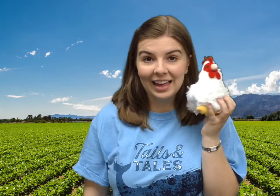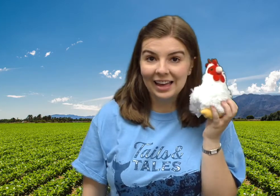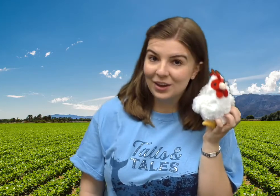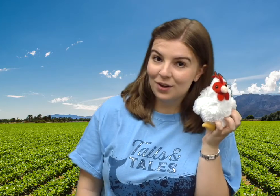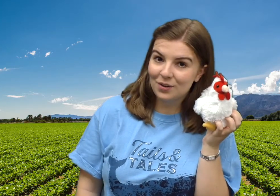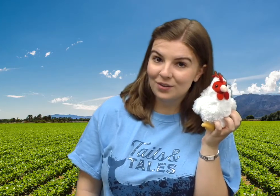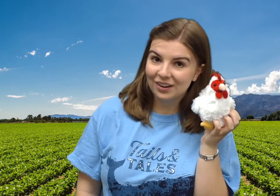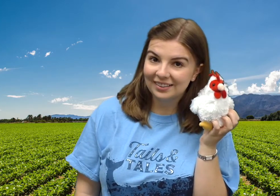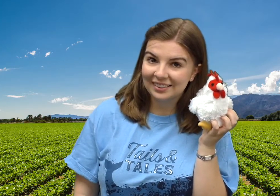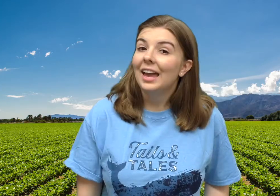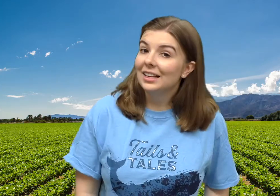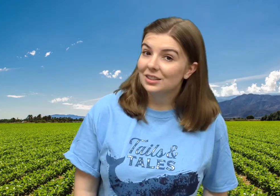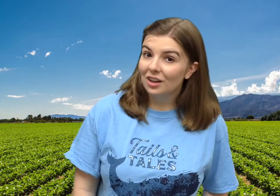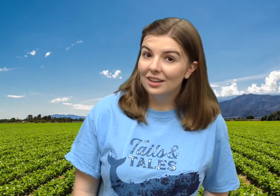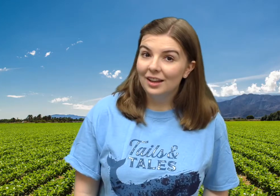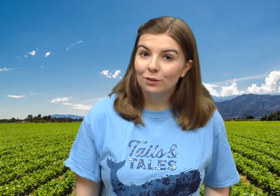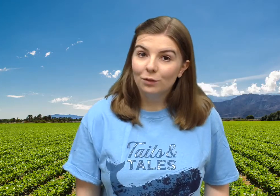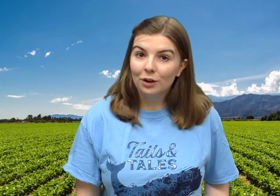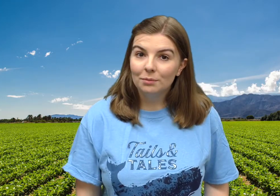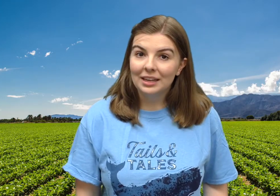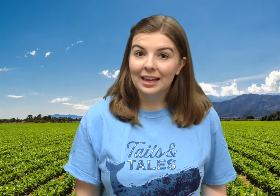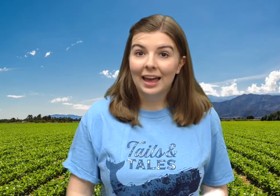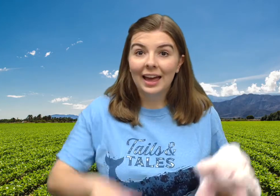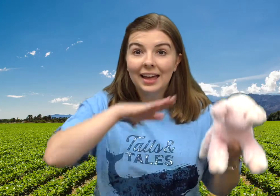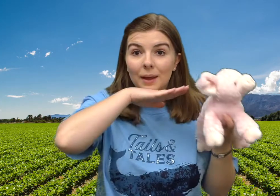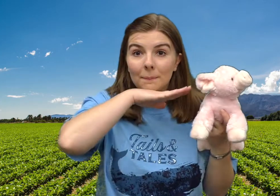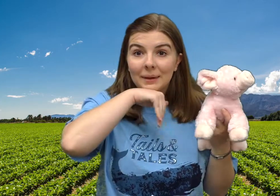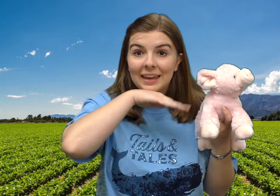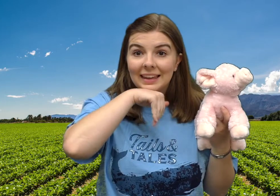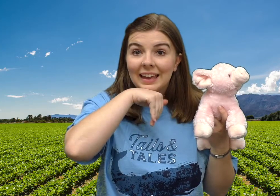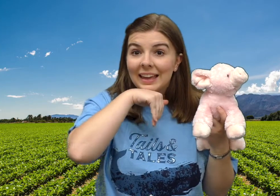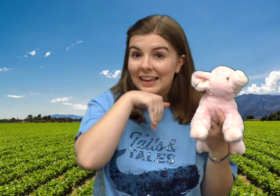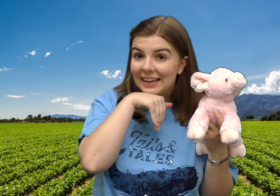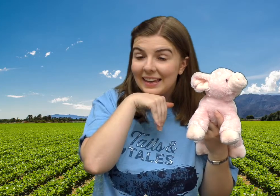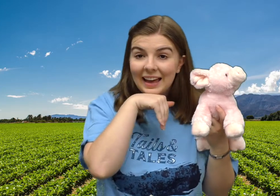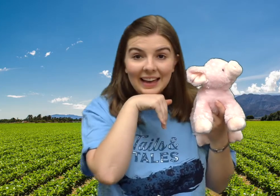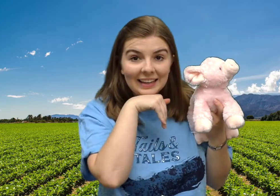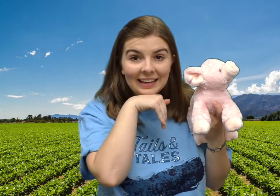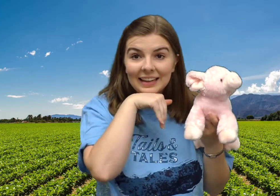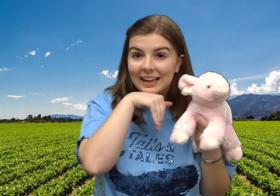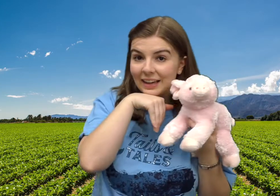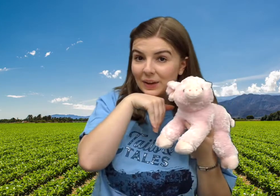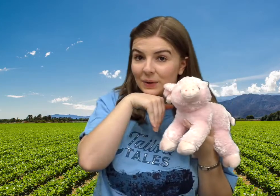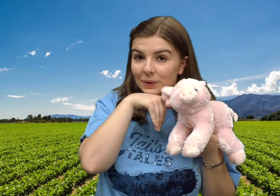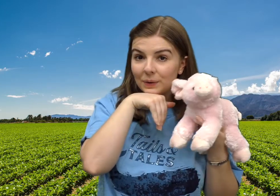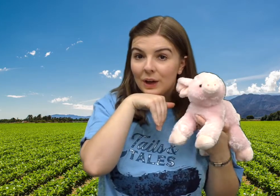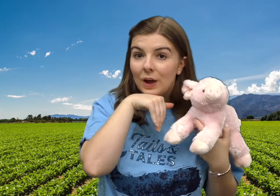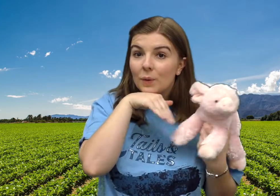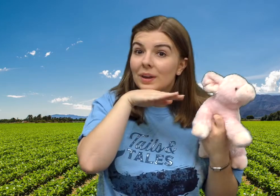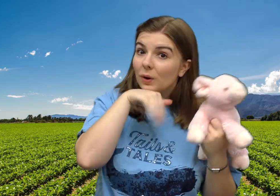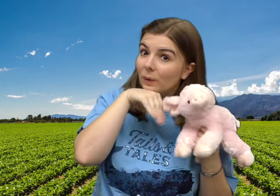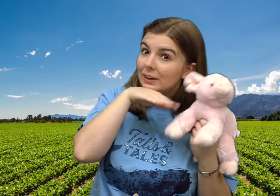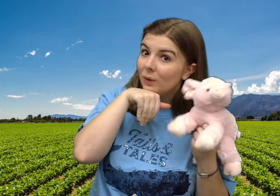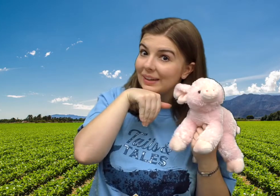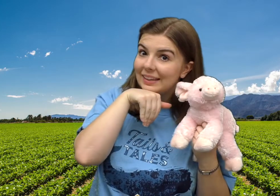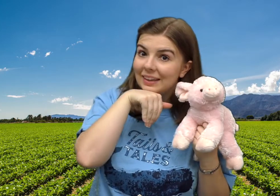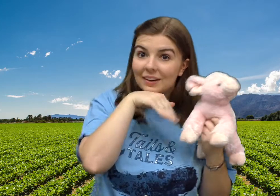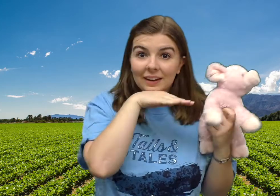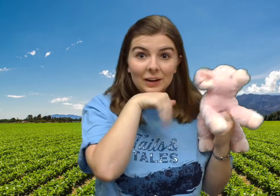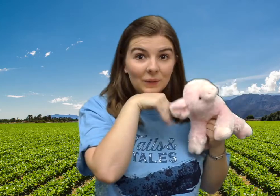-I-O and on that farm he had a pig, E-I-E-I-O with an oink oink here and an